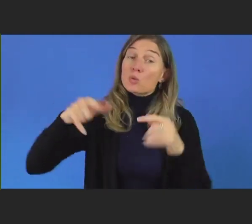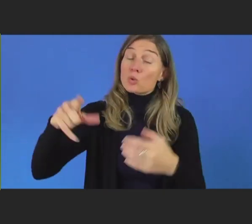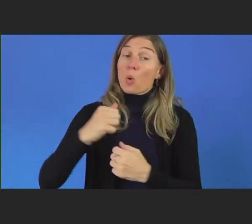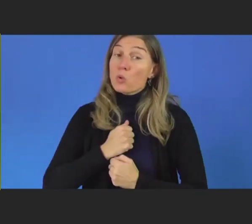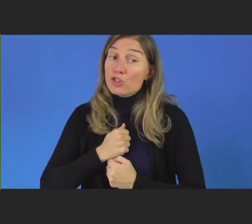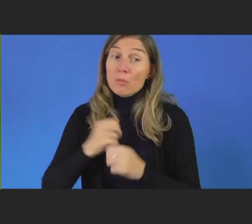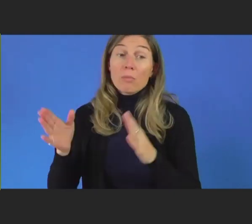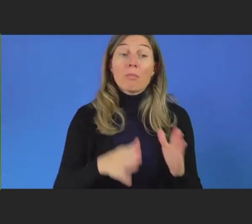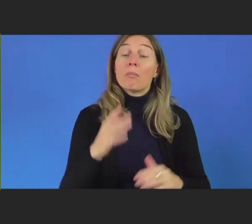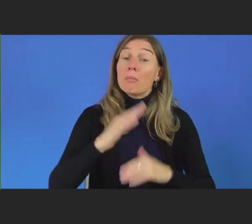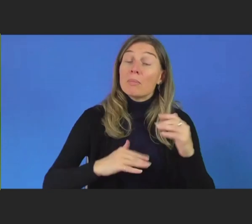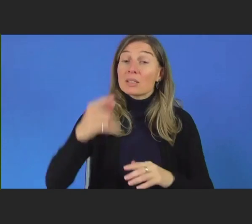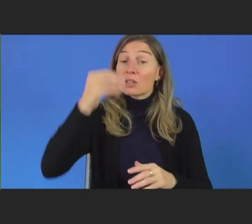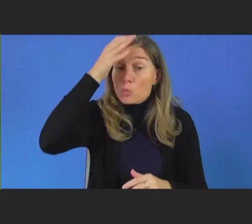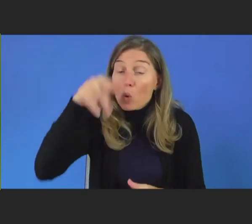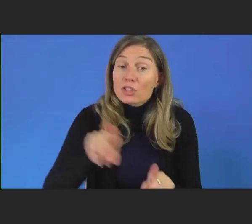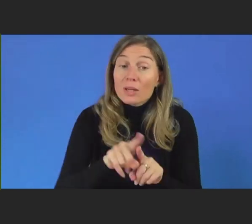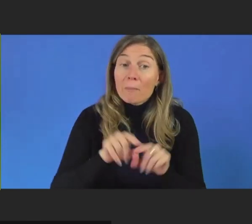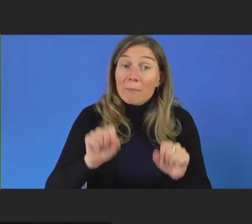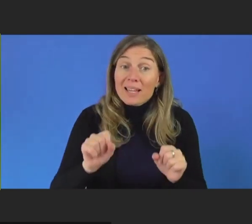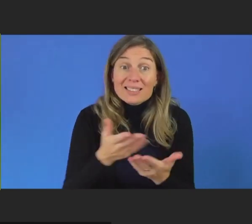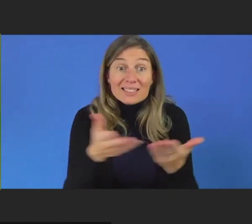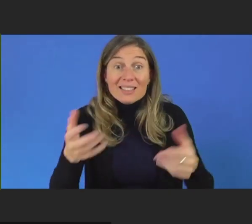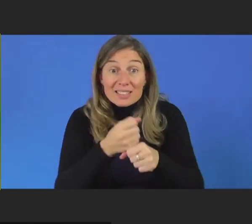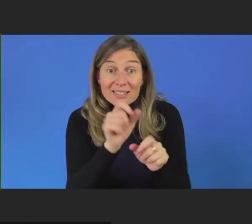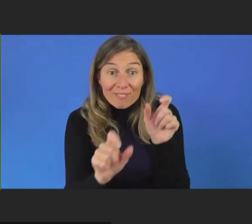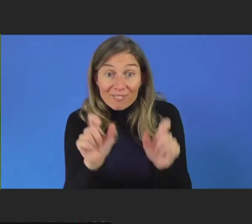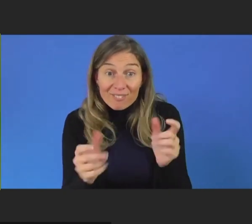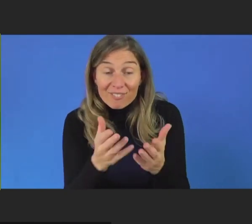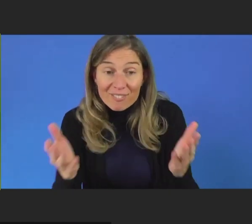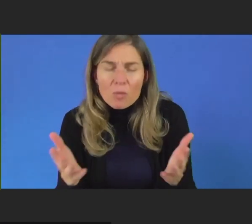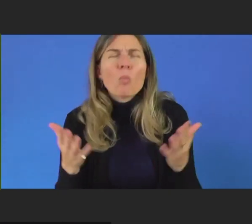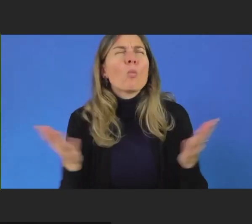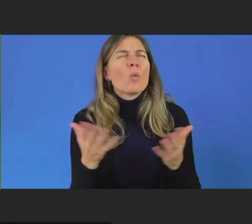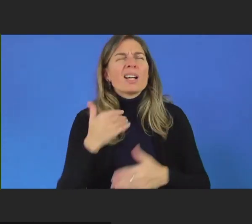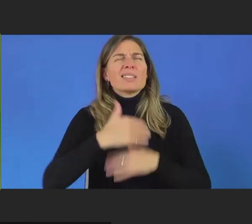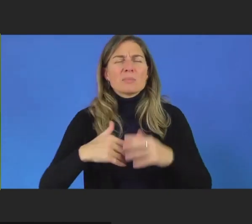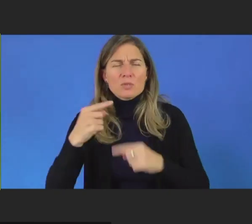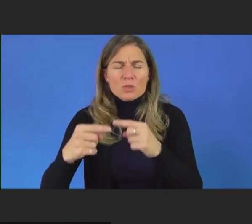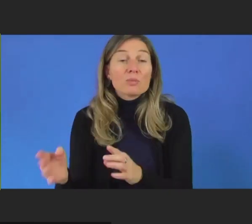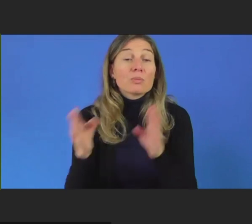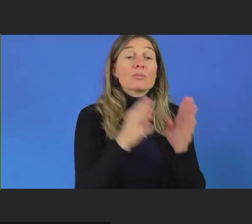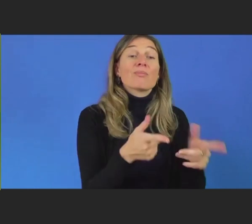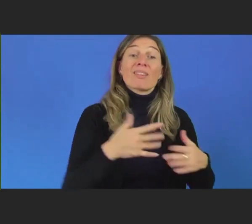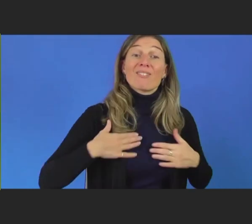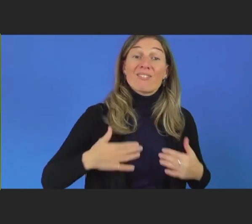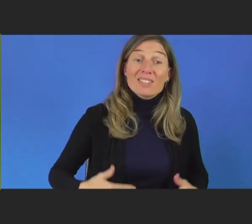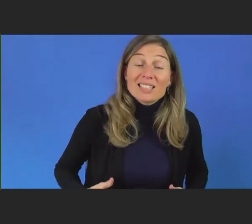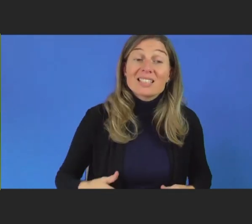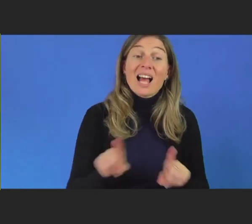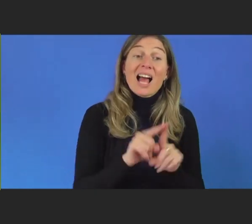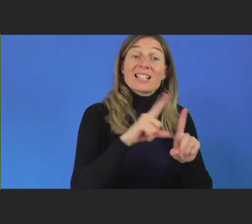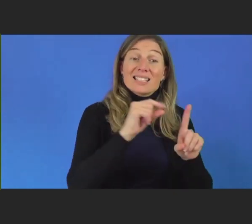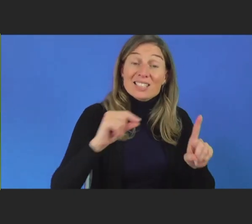knowledge and capacities of staff on disability inclusion, improving physical and disability and digital